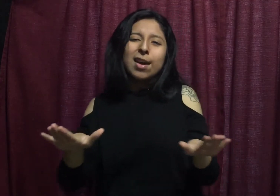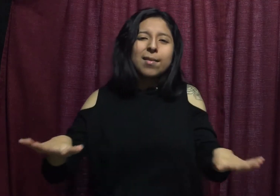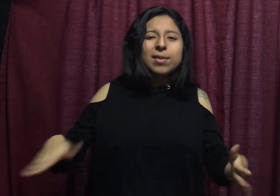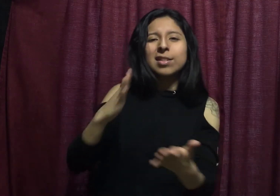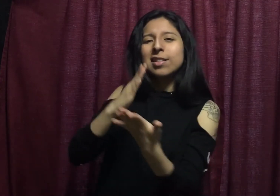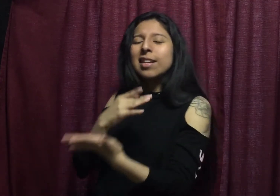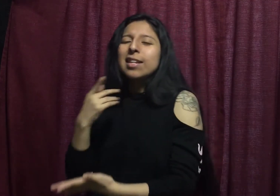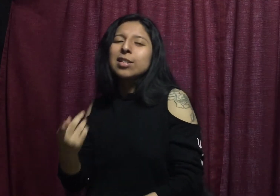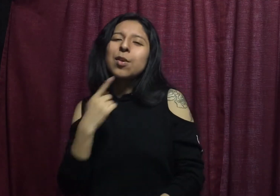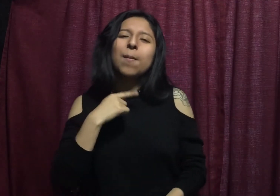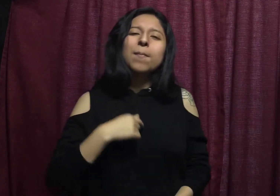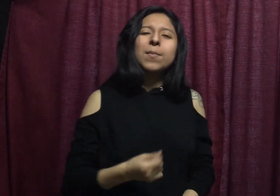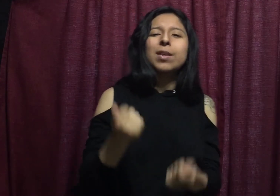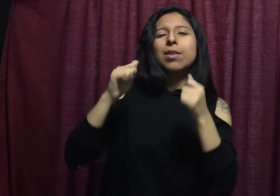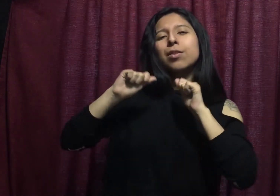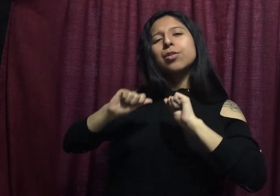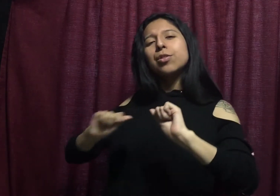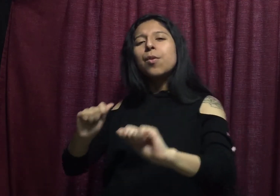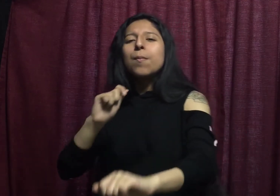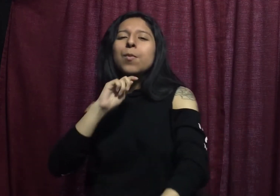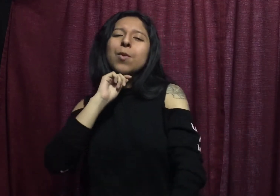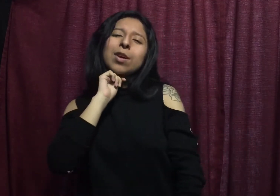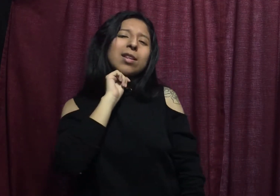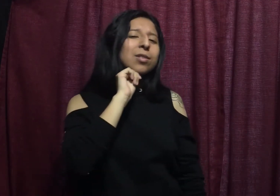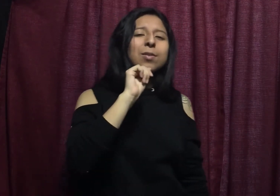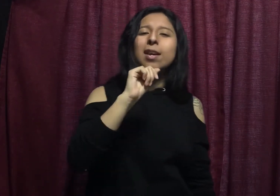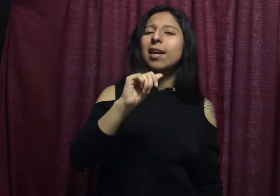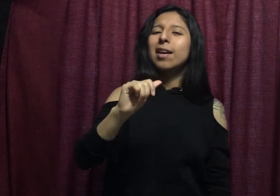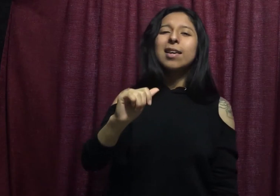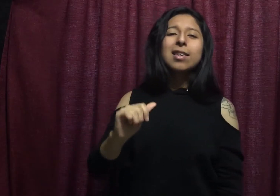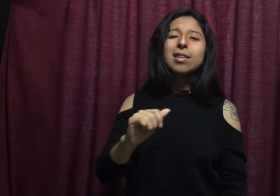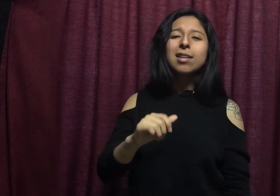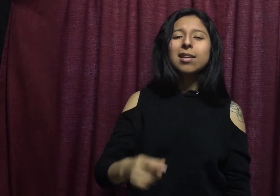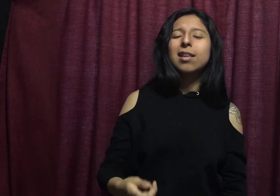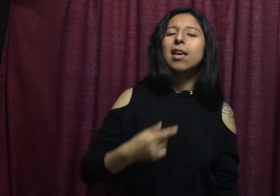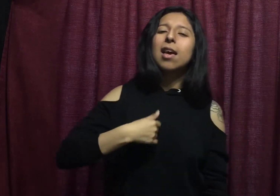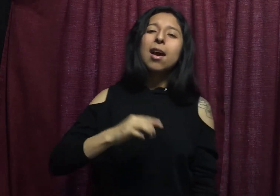Love only left me alone, but I'm